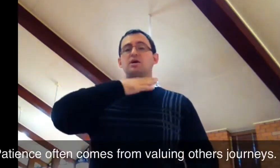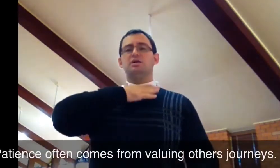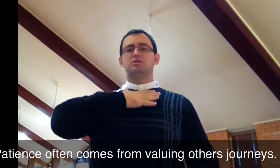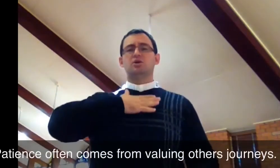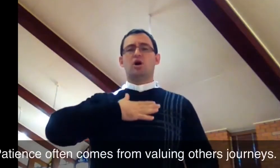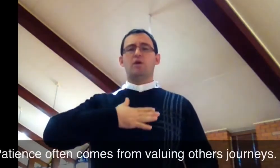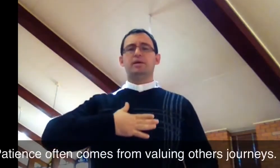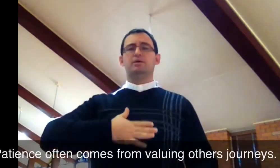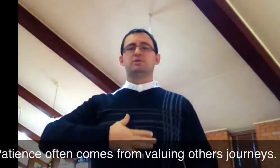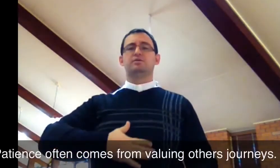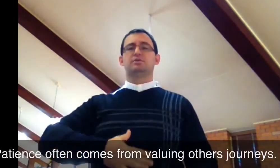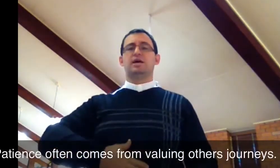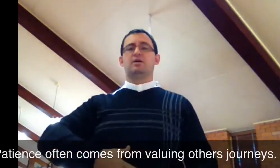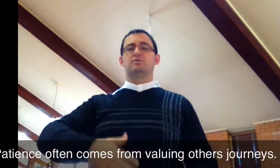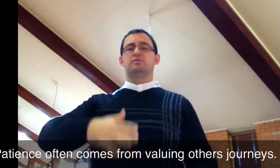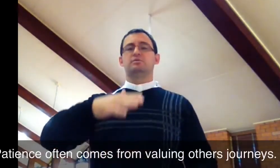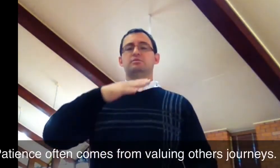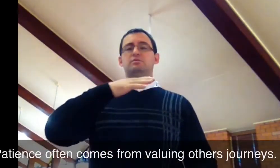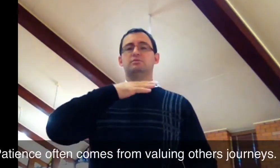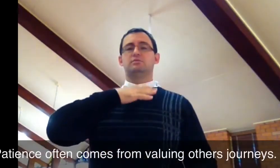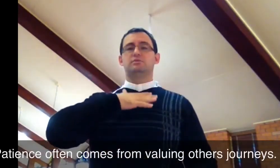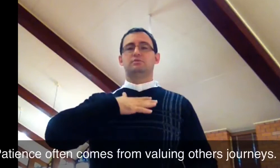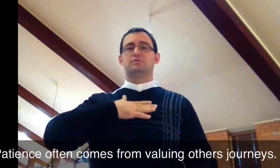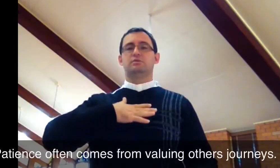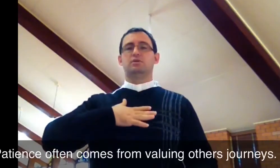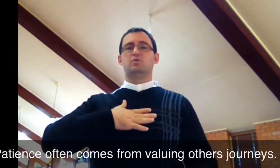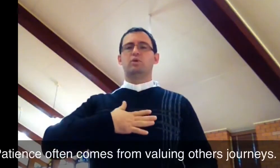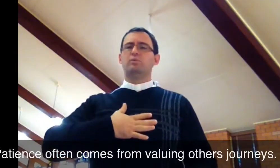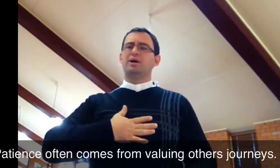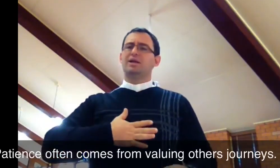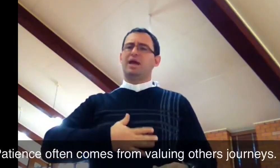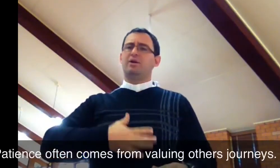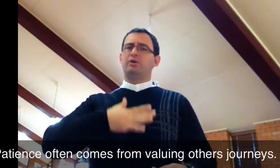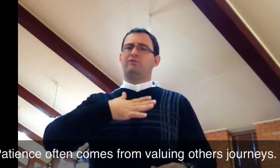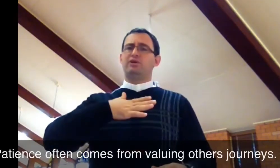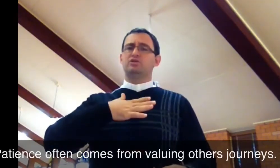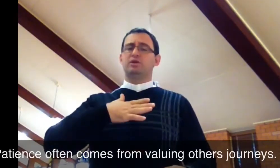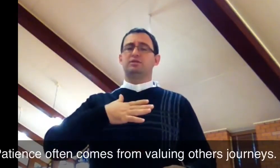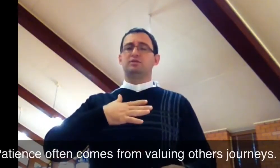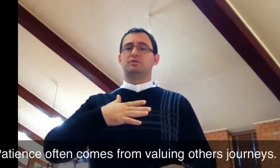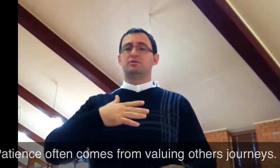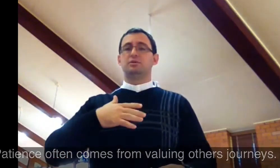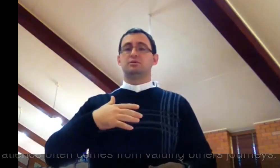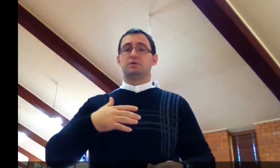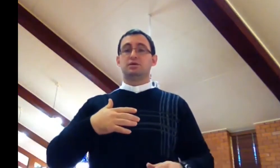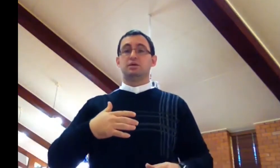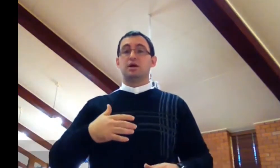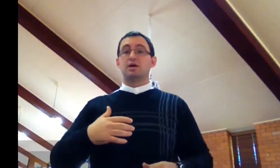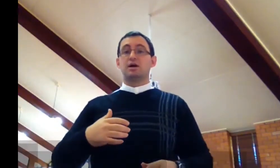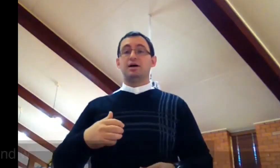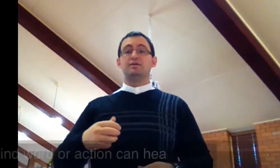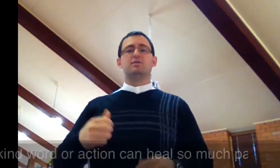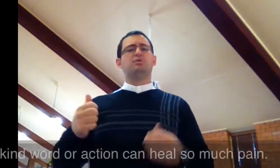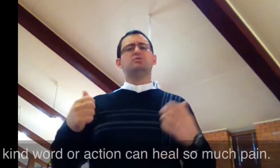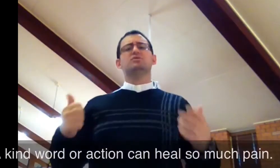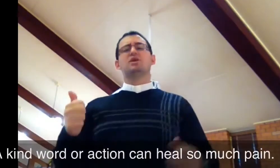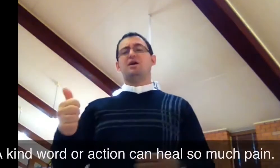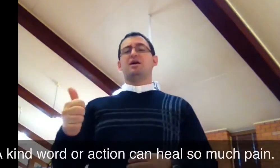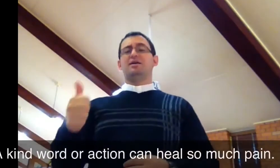to calming ourselves down when we might get angry or frustrated. Kindness, a person who's kind